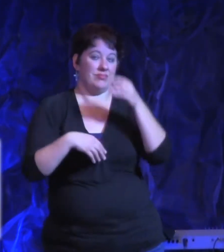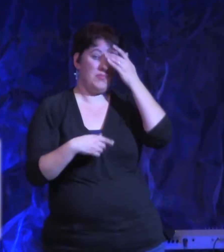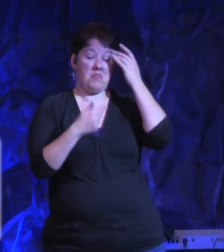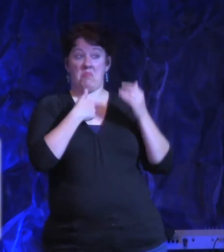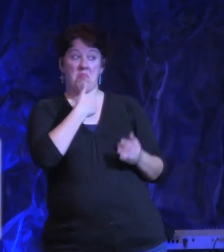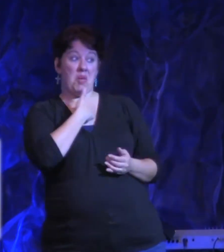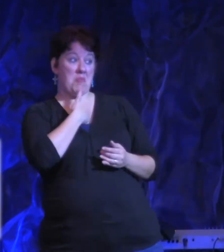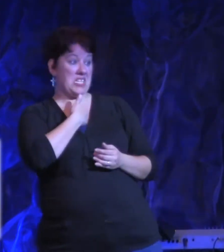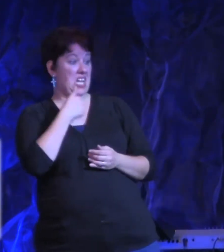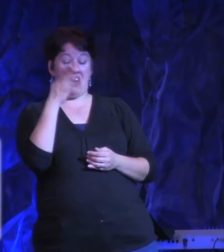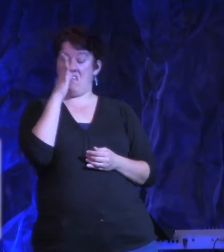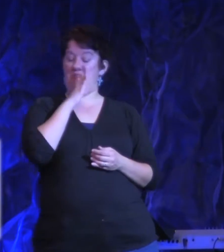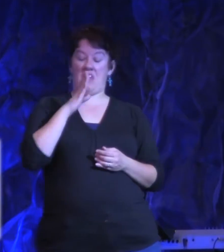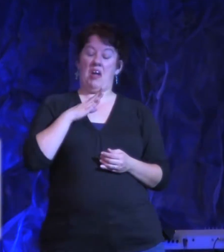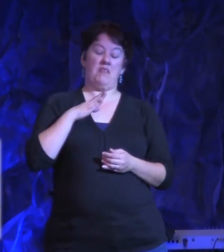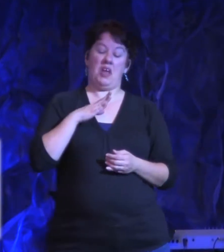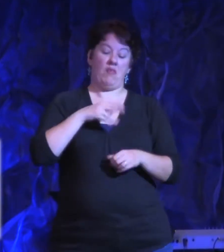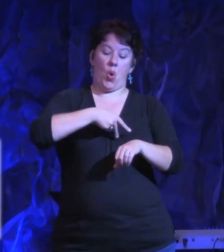you know.